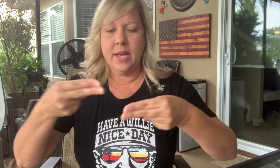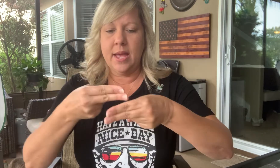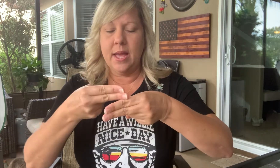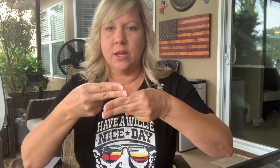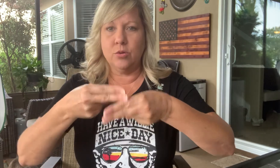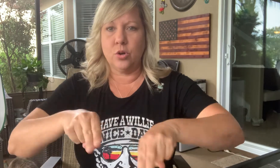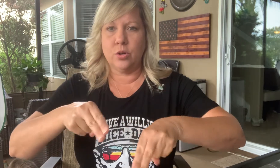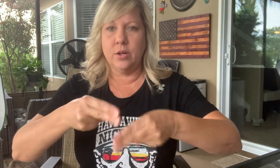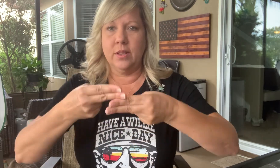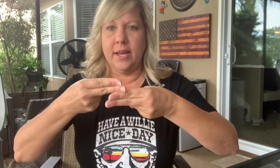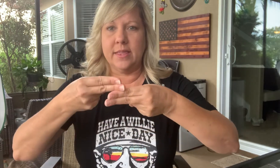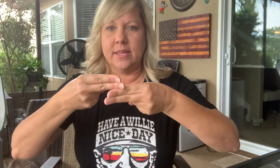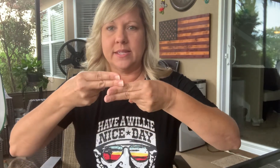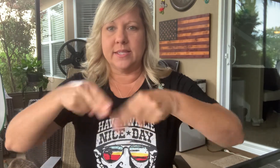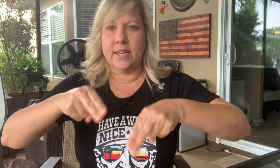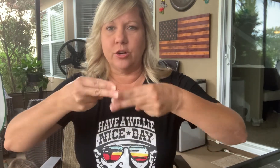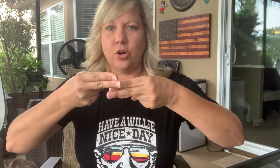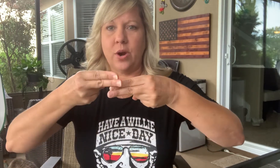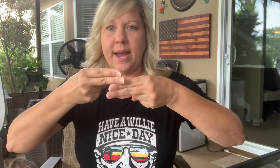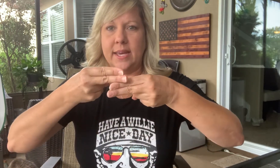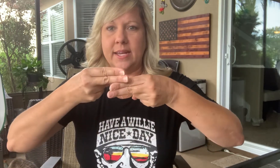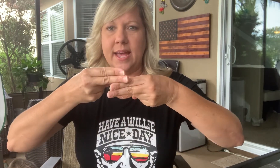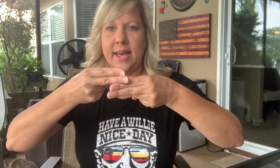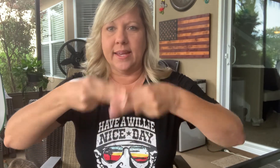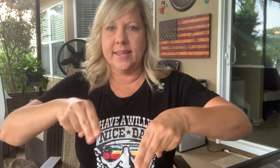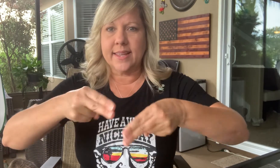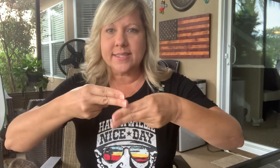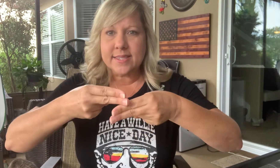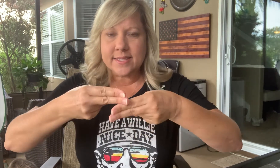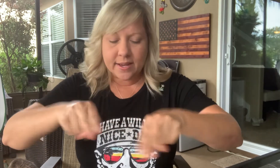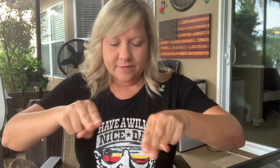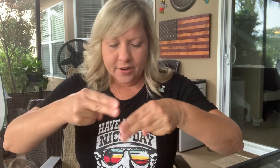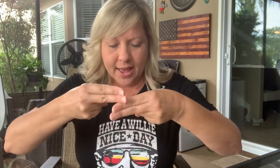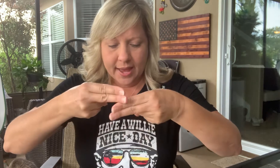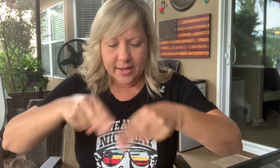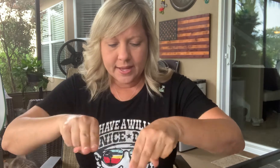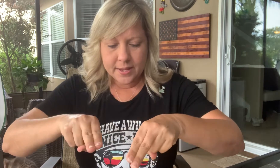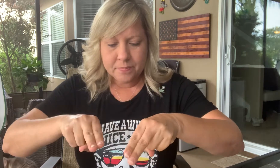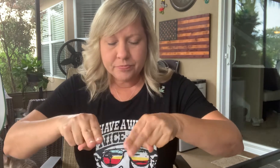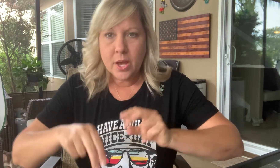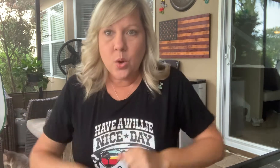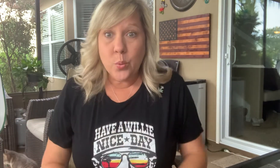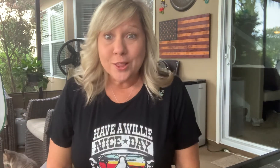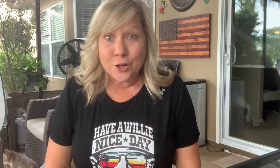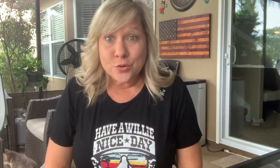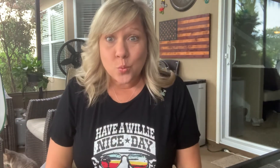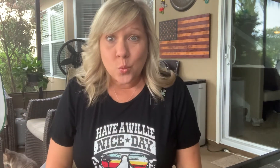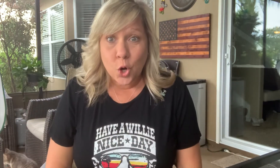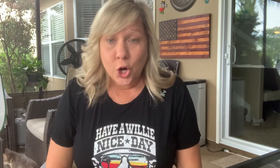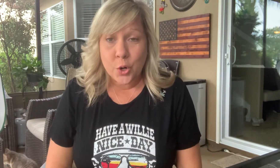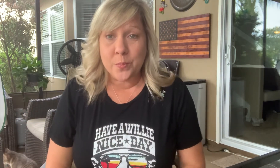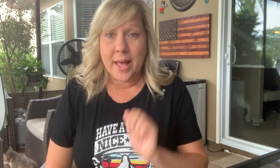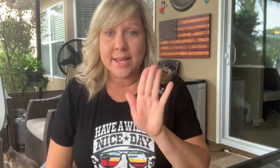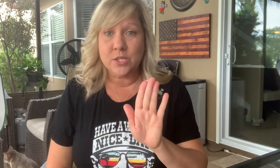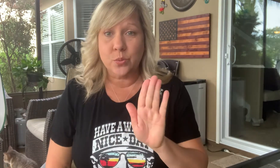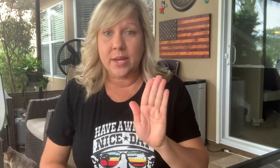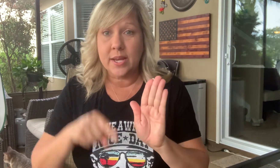And you like this. Like you're cracking an egg. That's the sign for egg. We learned worm last week.